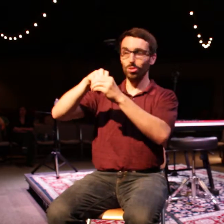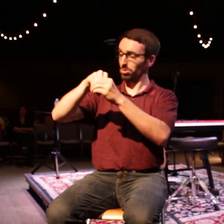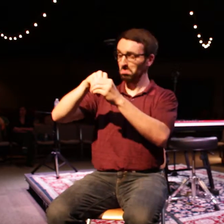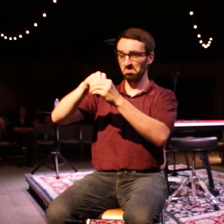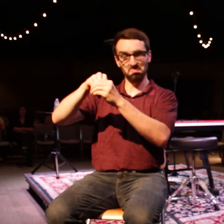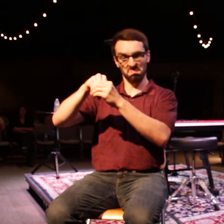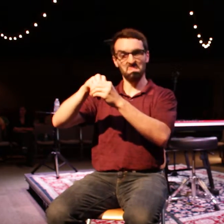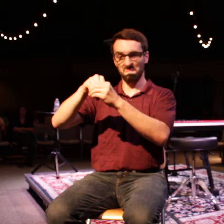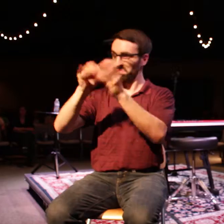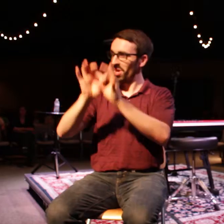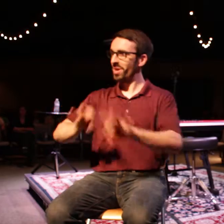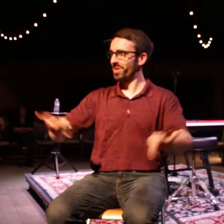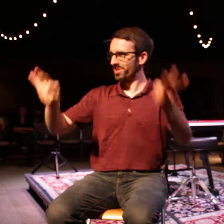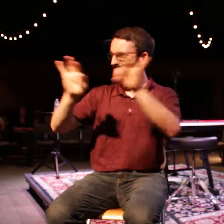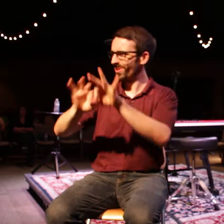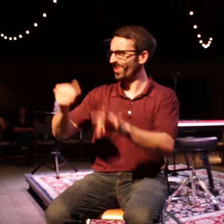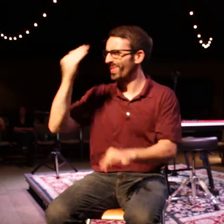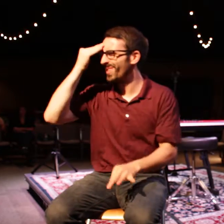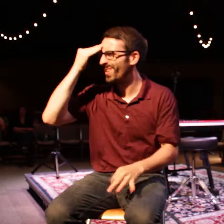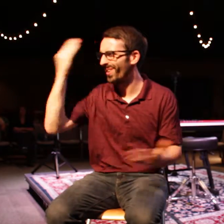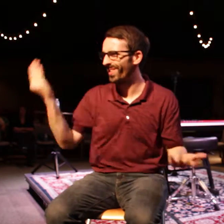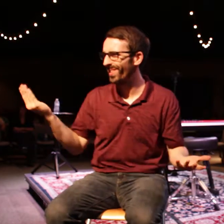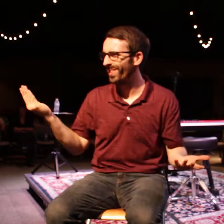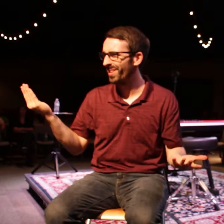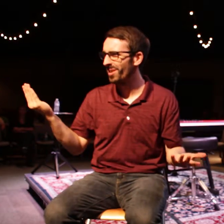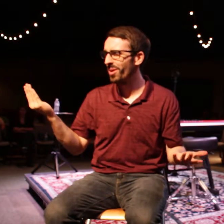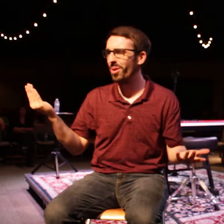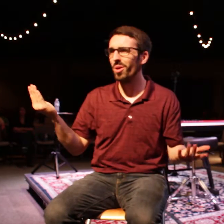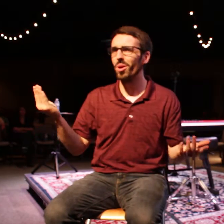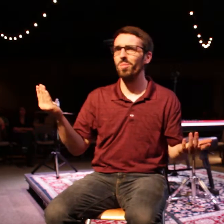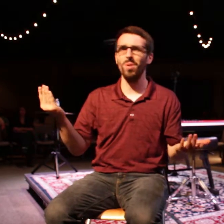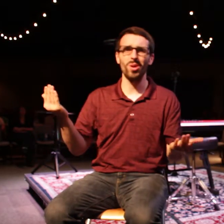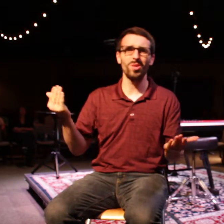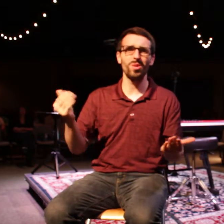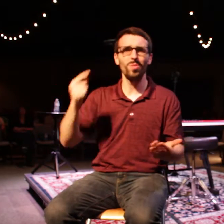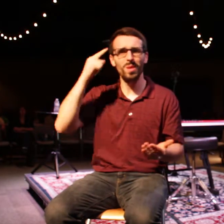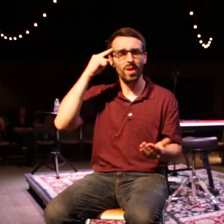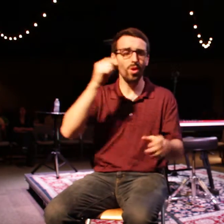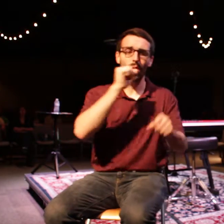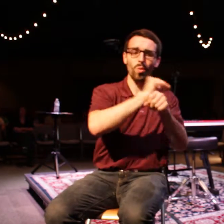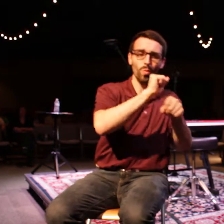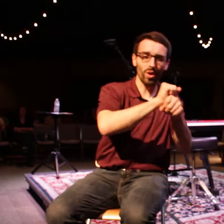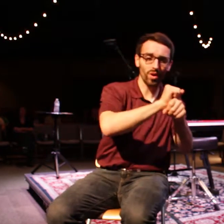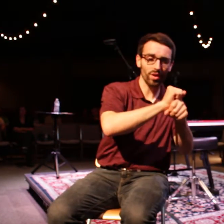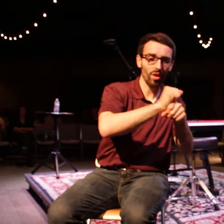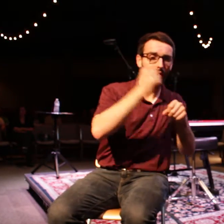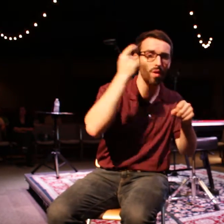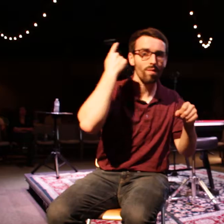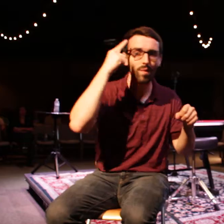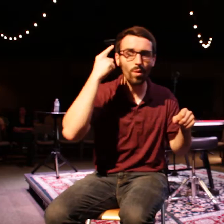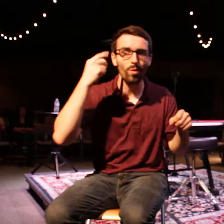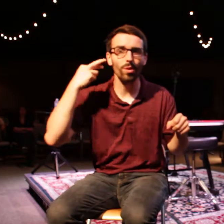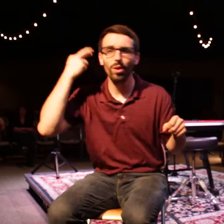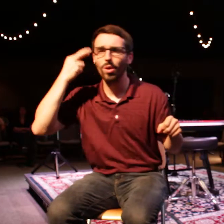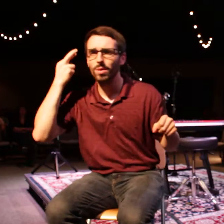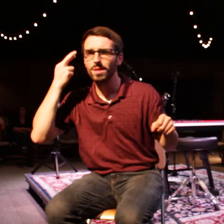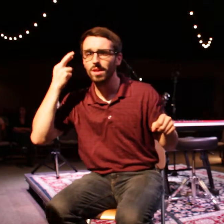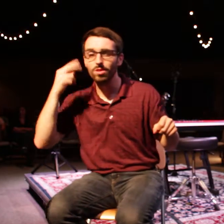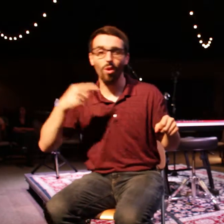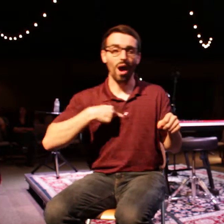that. But oftentimes we think about work as like a means to an end. I do this so that I can have this. Or I do this